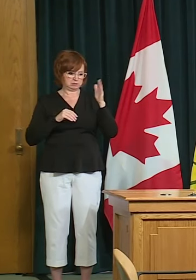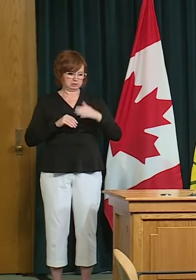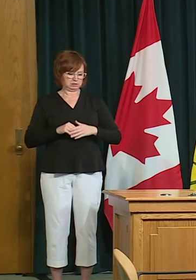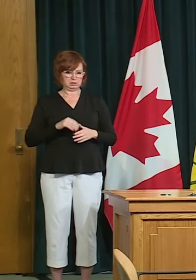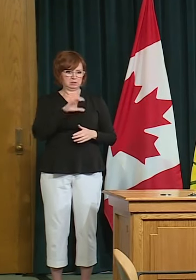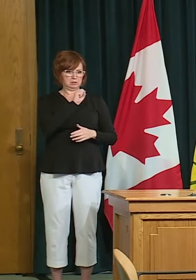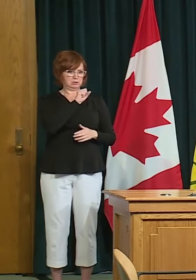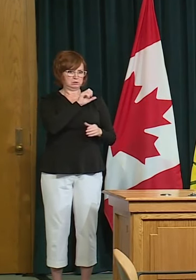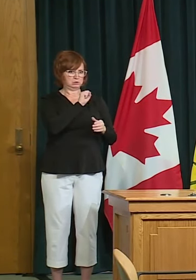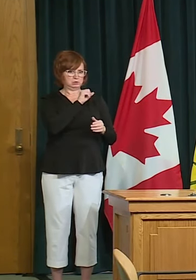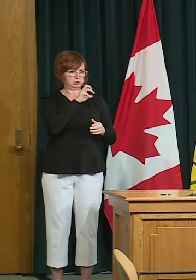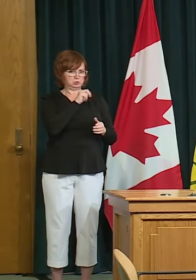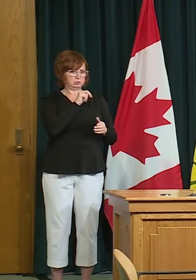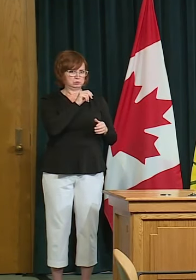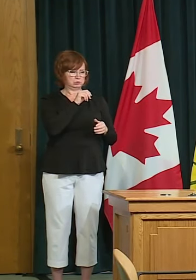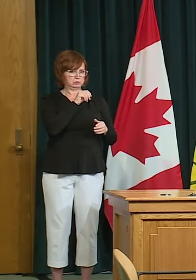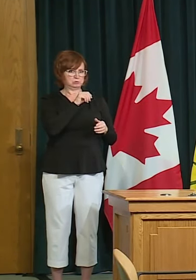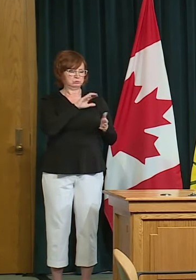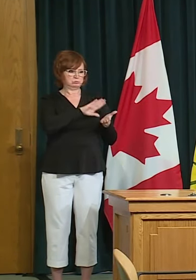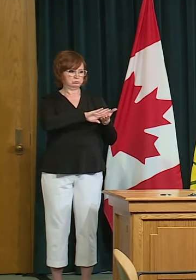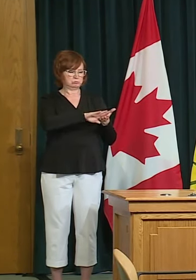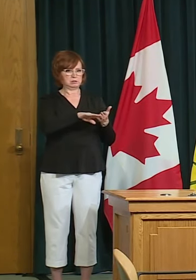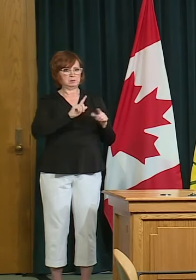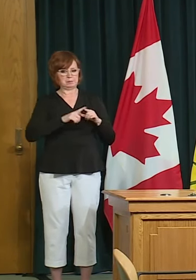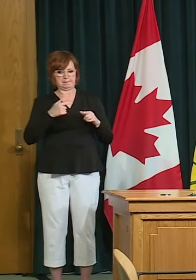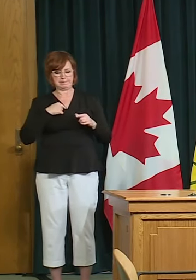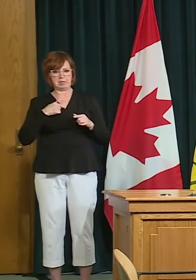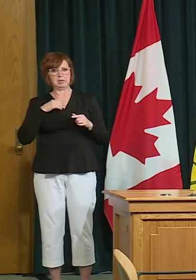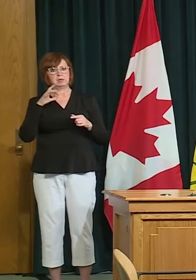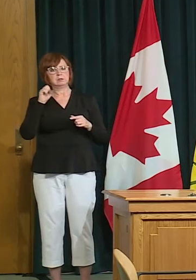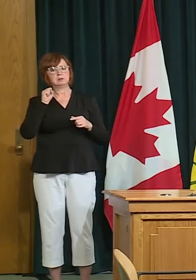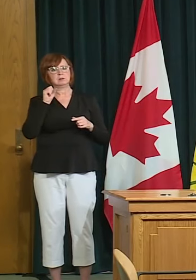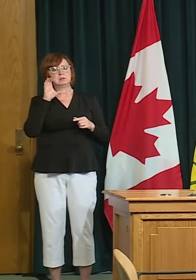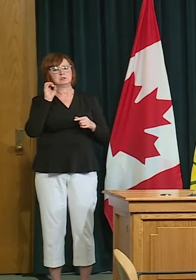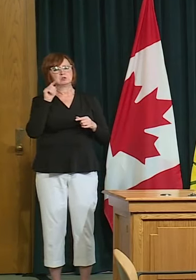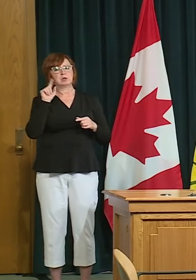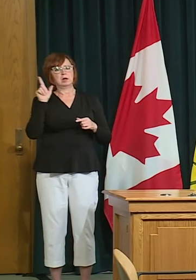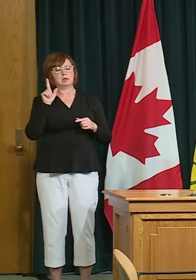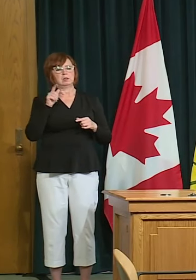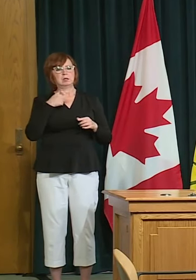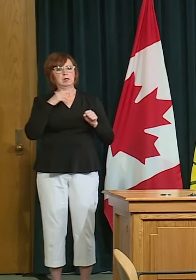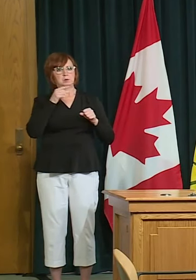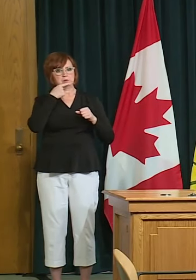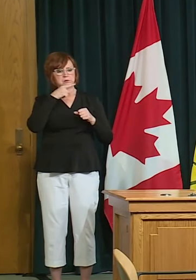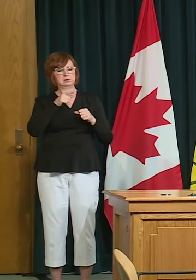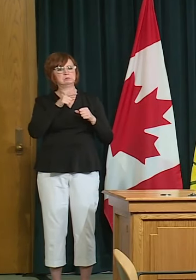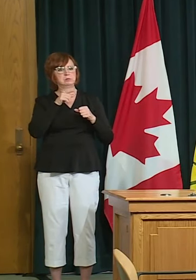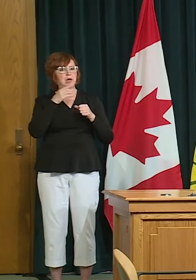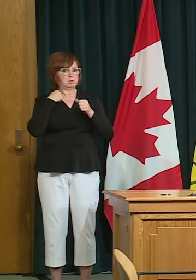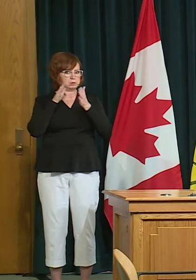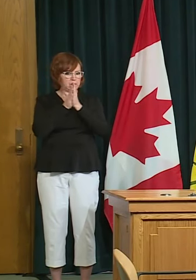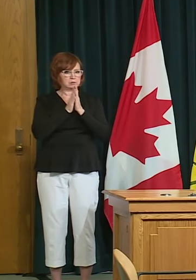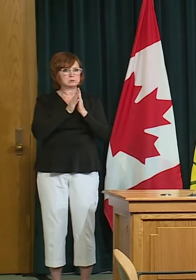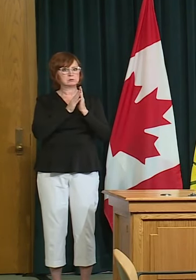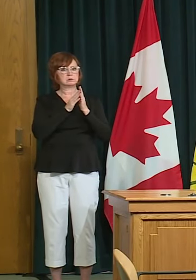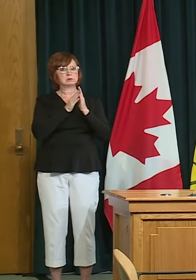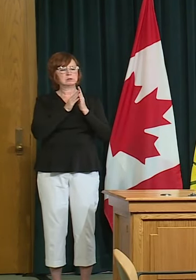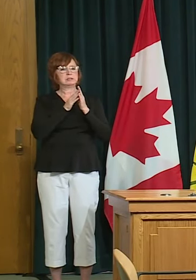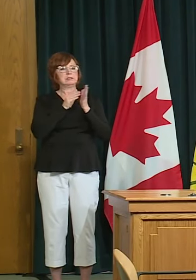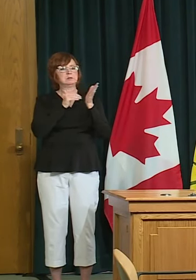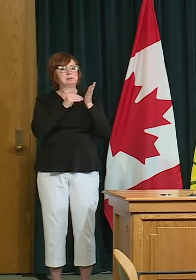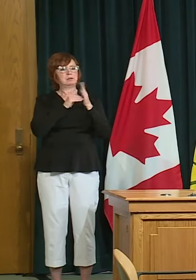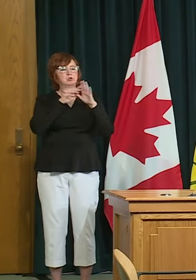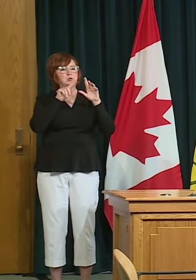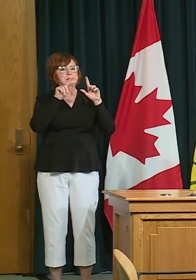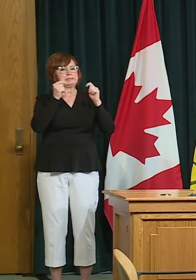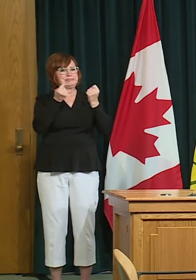susan's not on dr shahab but i i would just reiterate for the share that we can certainly follow up with the clinical teams on your behalf and give you an